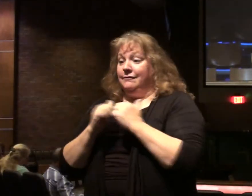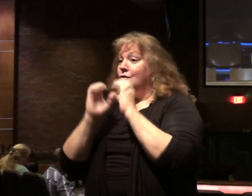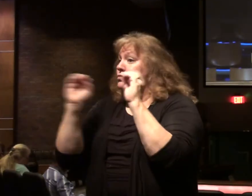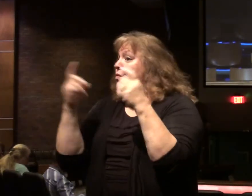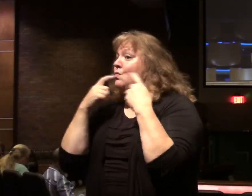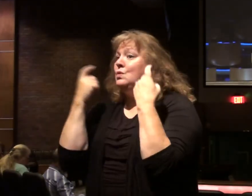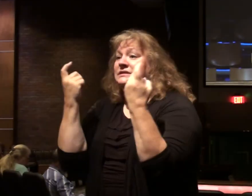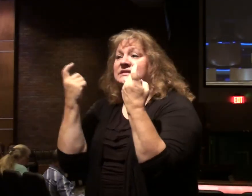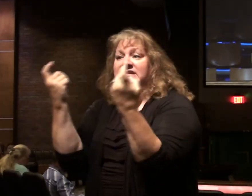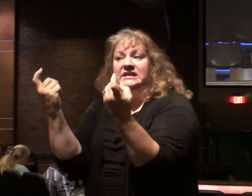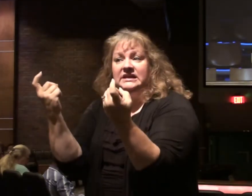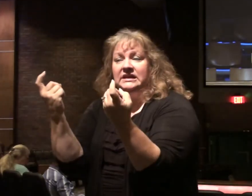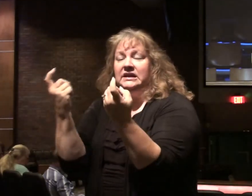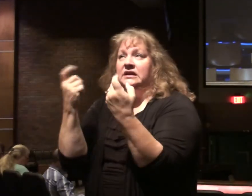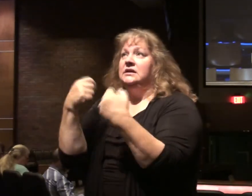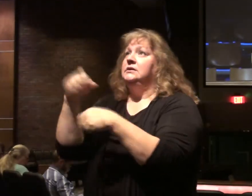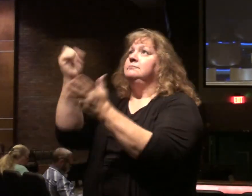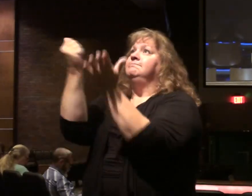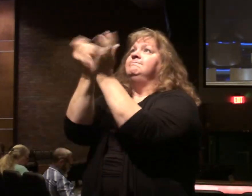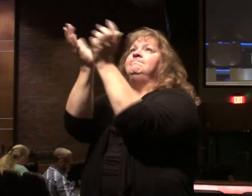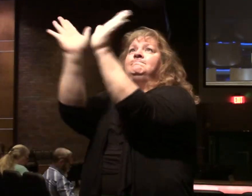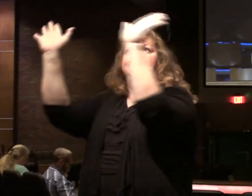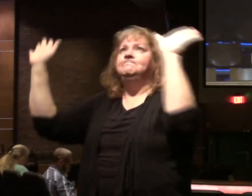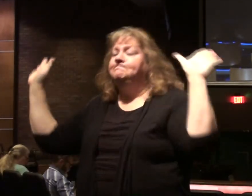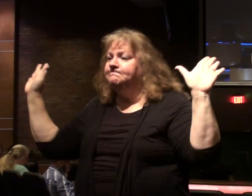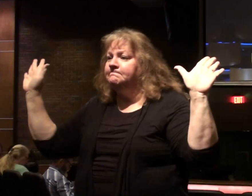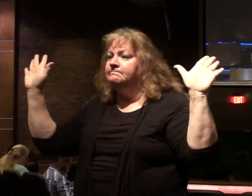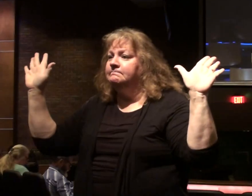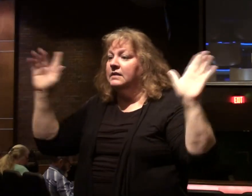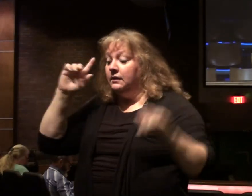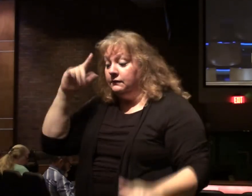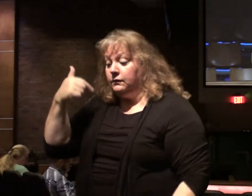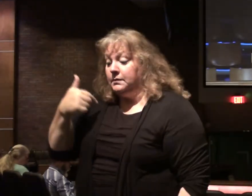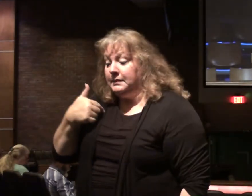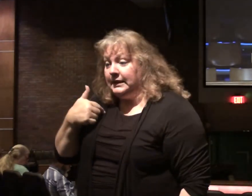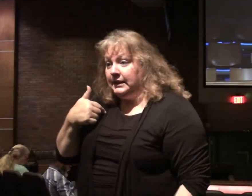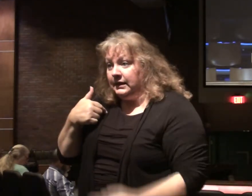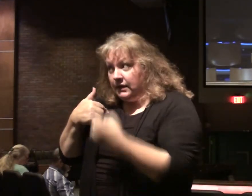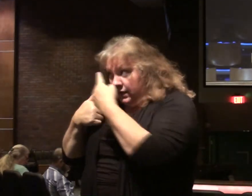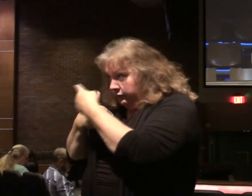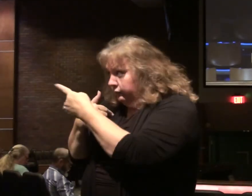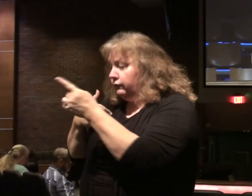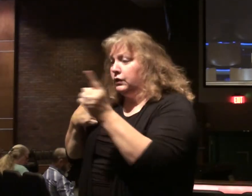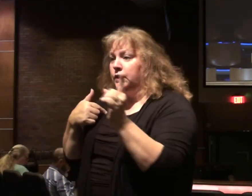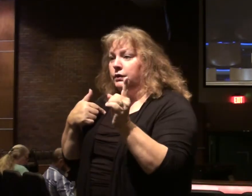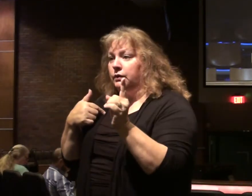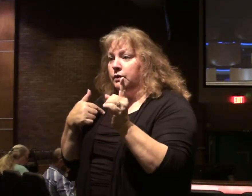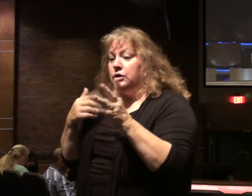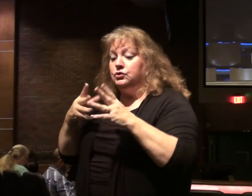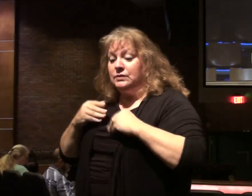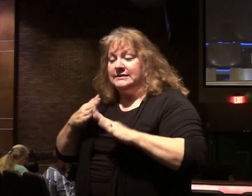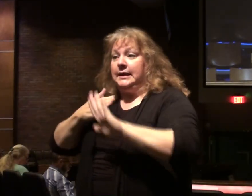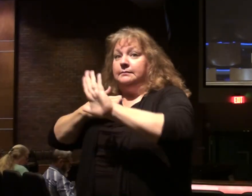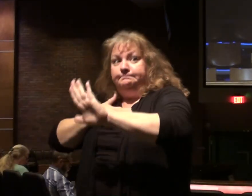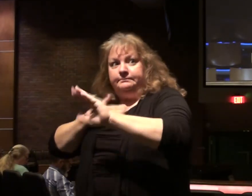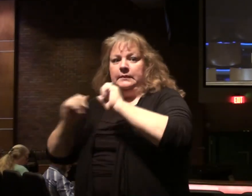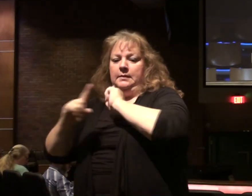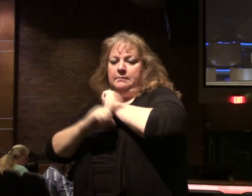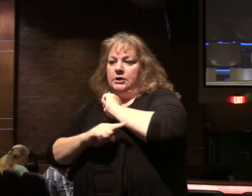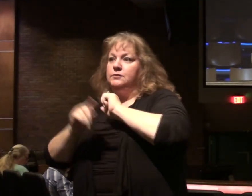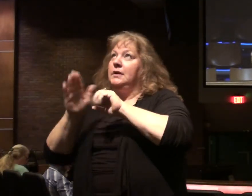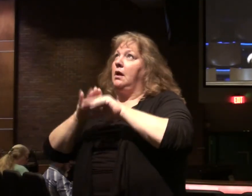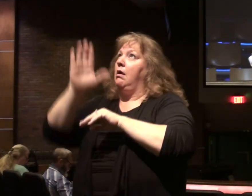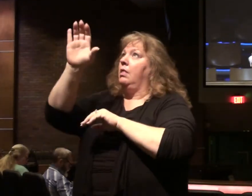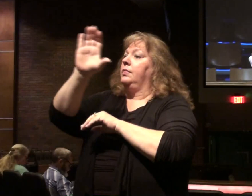sinning. And He went to the cross to be crucified for me. For you. To pay for our sins on the cross.